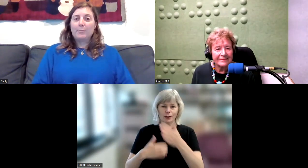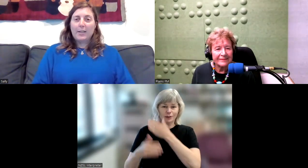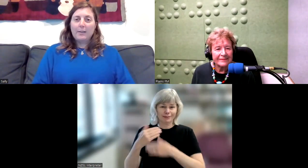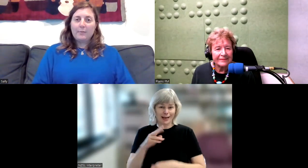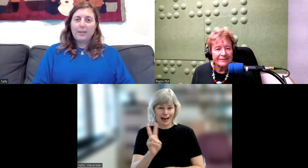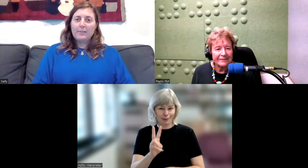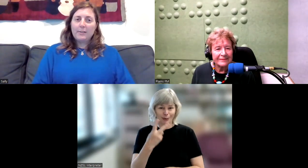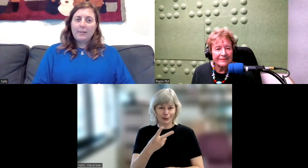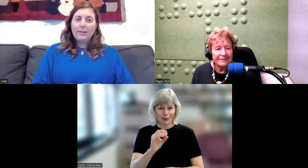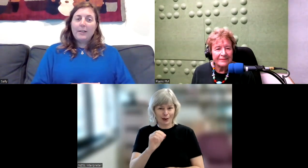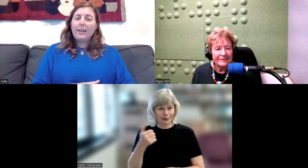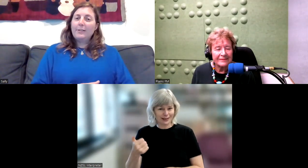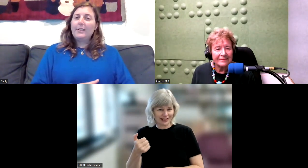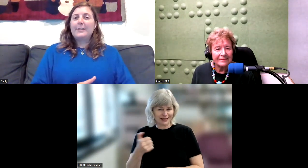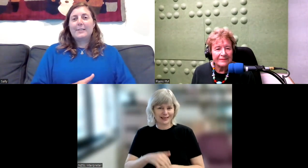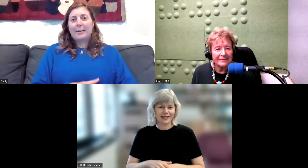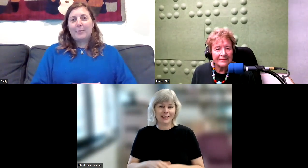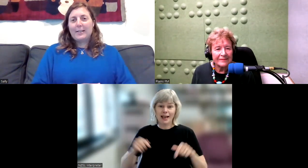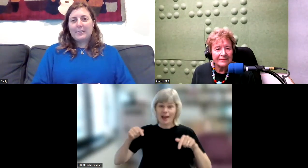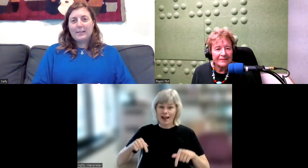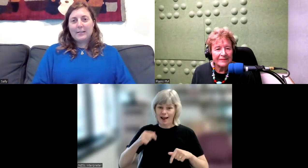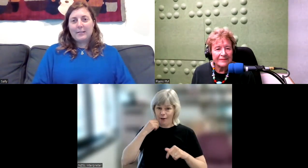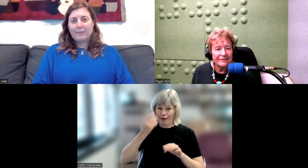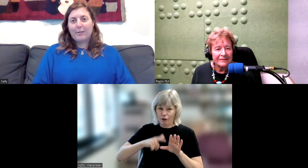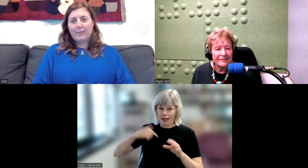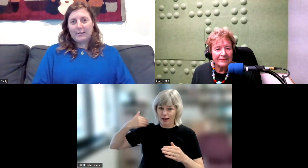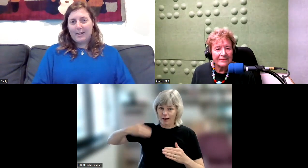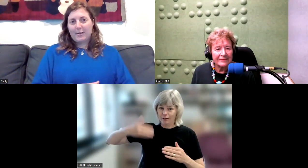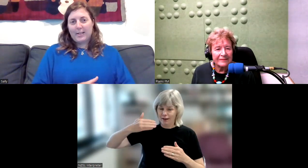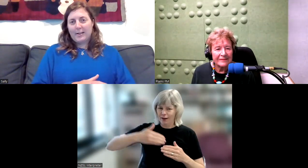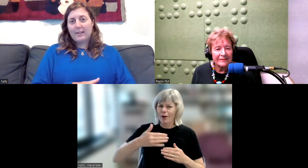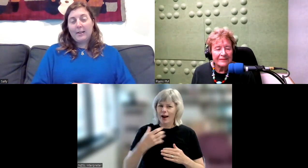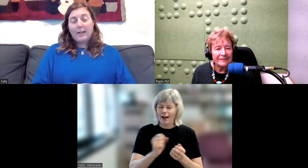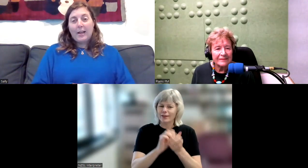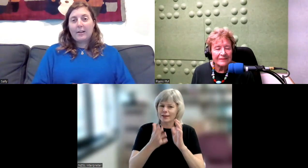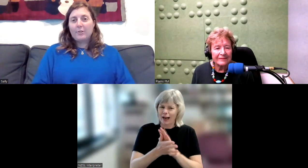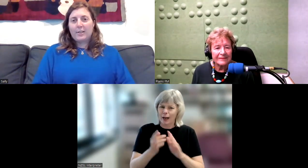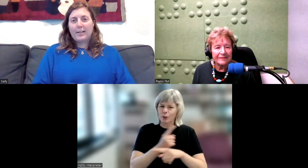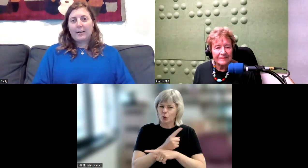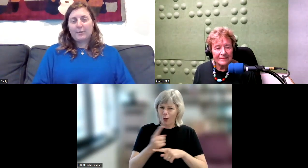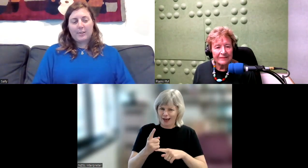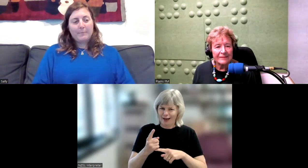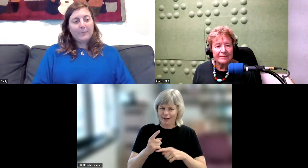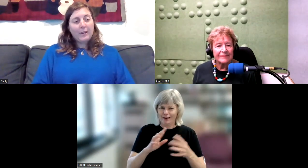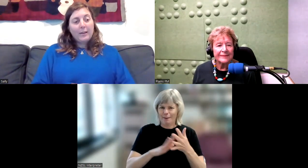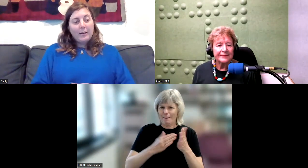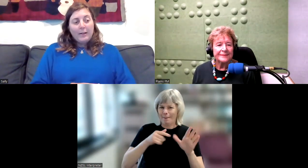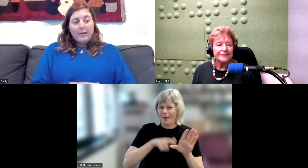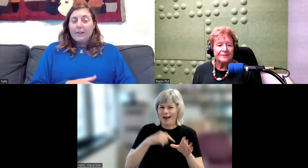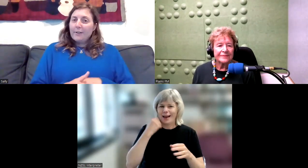Week, which acknowledges and celebrates the role of this language in our country and in our culture. So